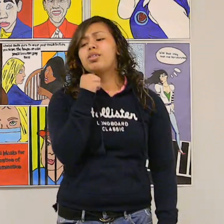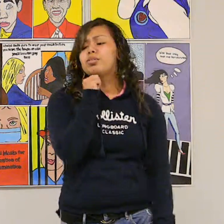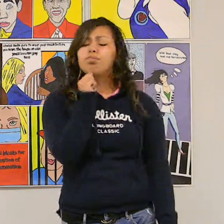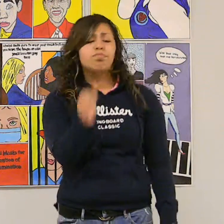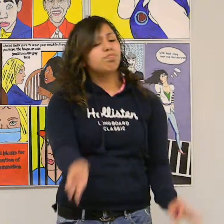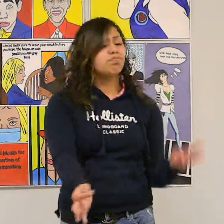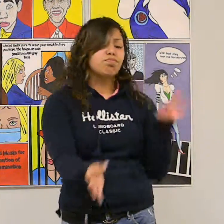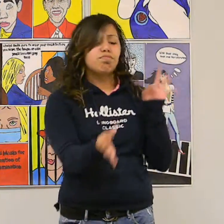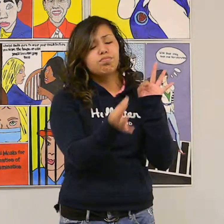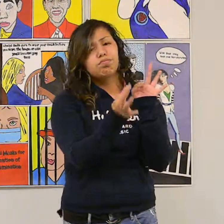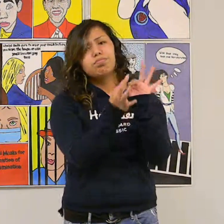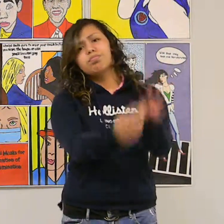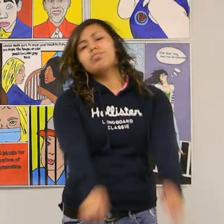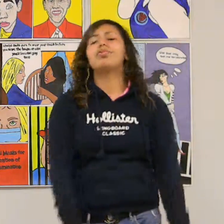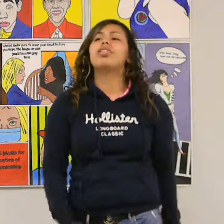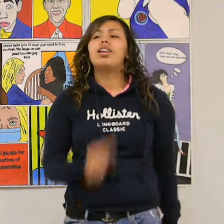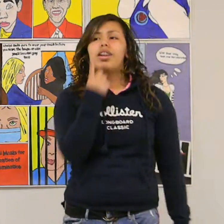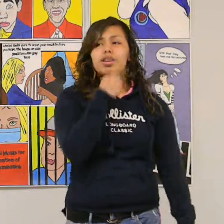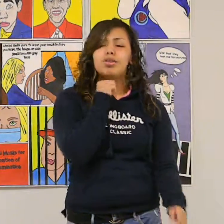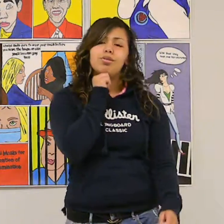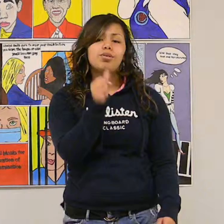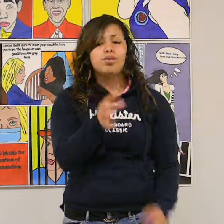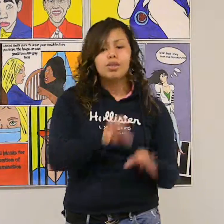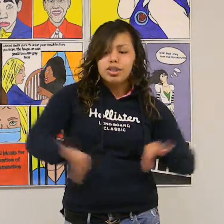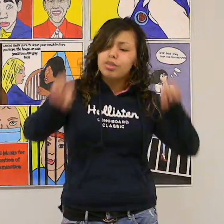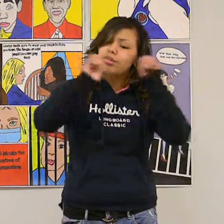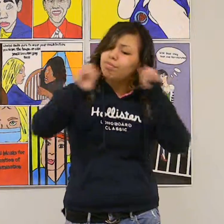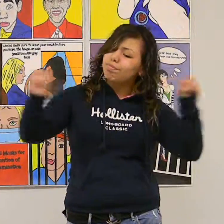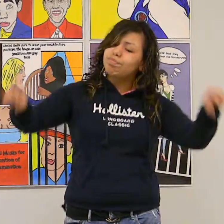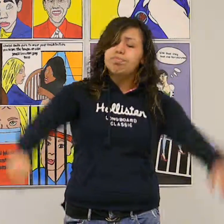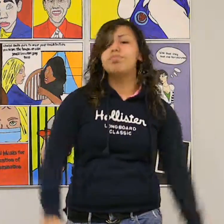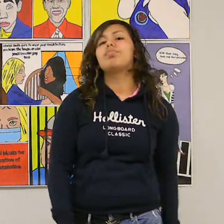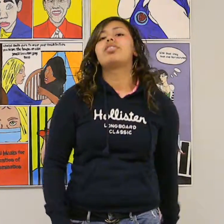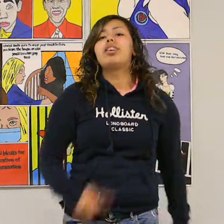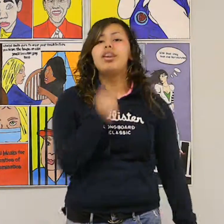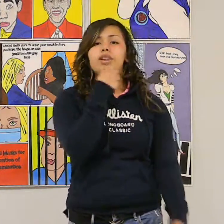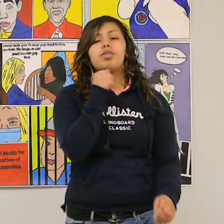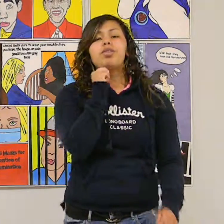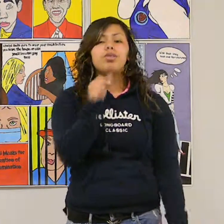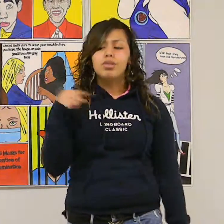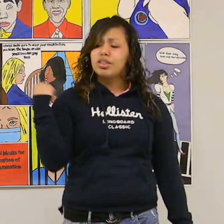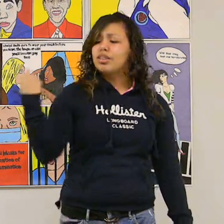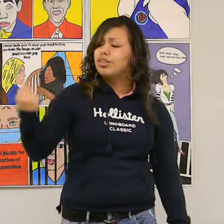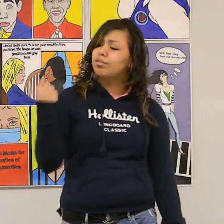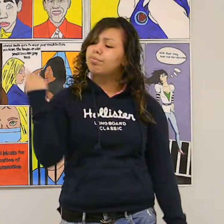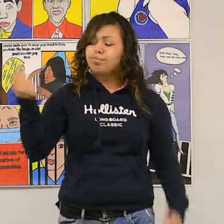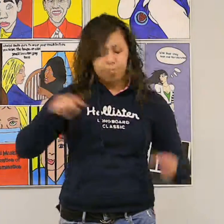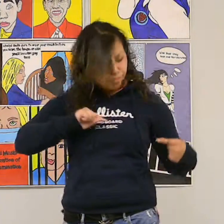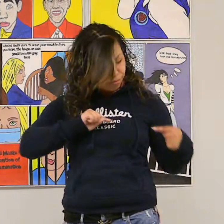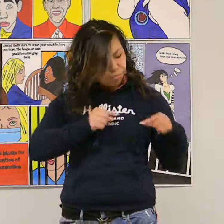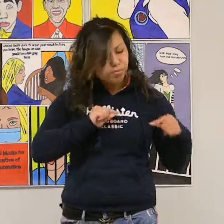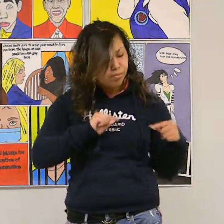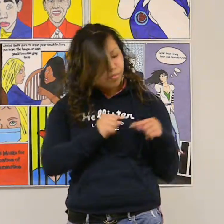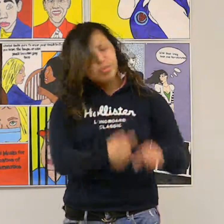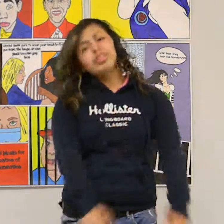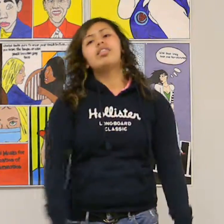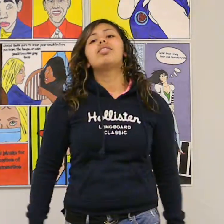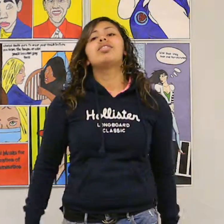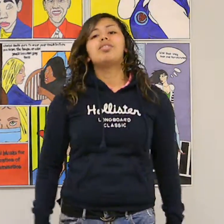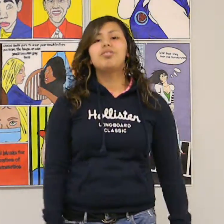Who says you're not perfect? Who says you're not worthy? Who says you're the only one that's heard?